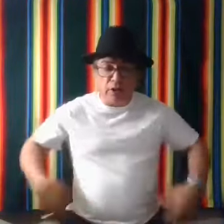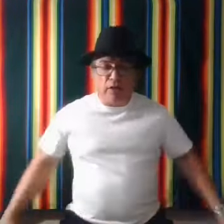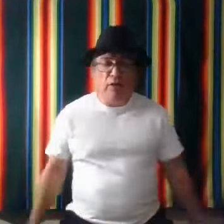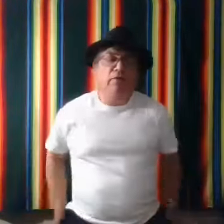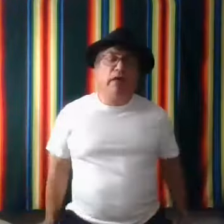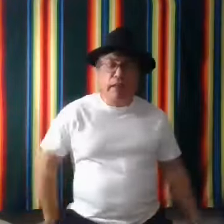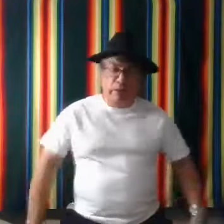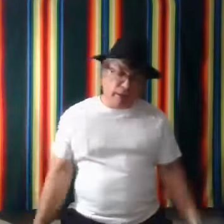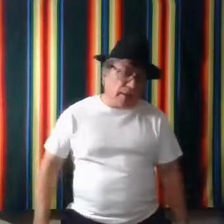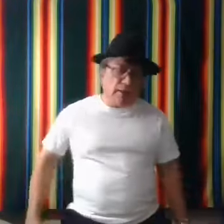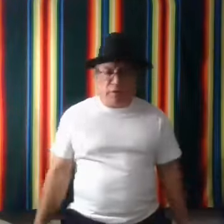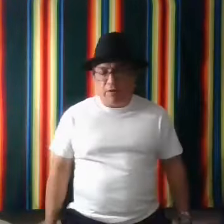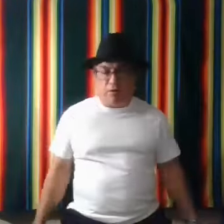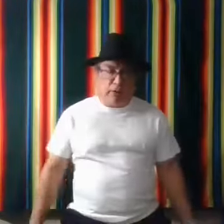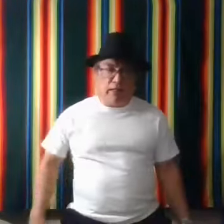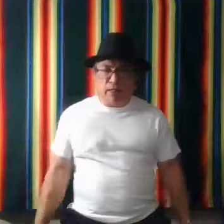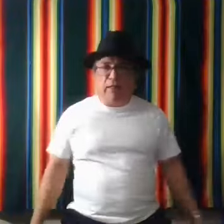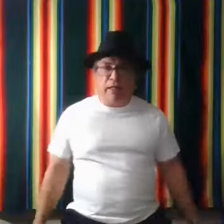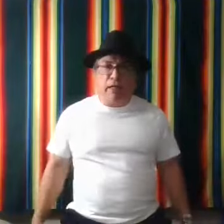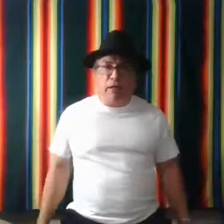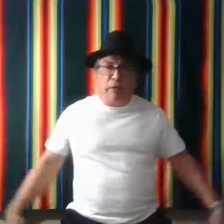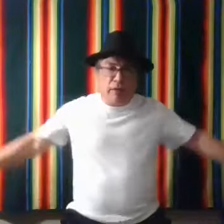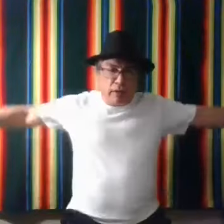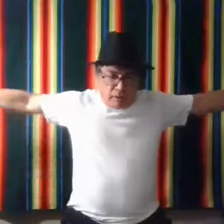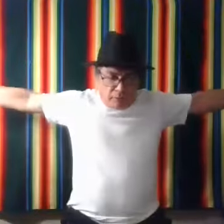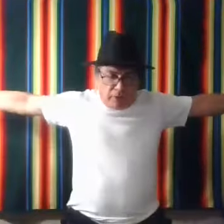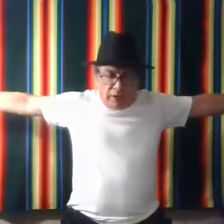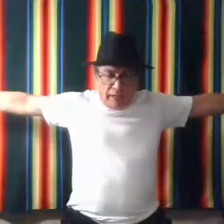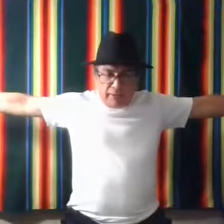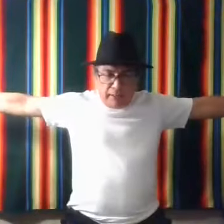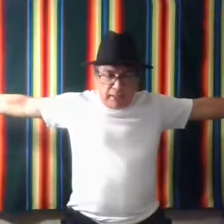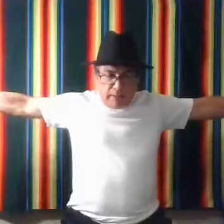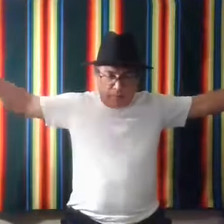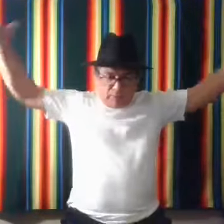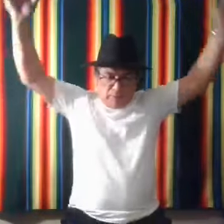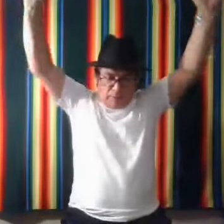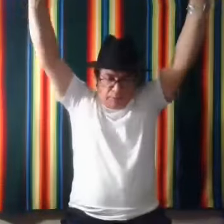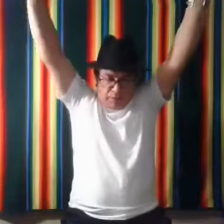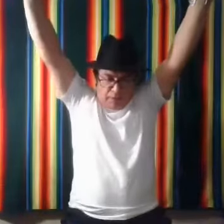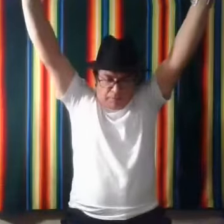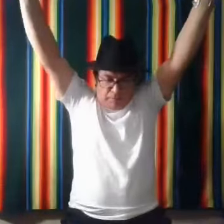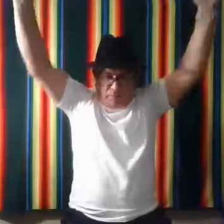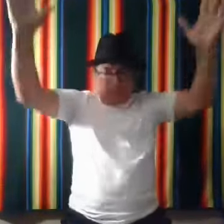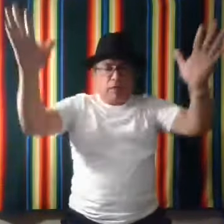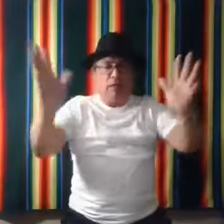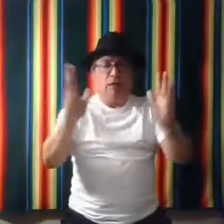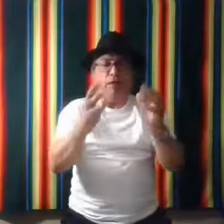kind of relax. kind of let your shoulders get, get limp and bring hands out, lift them up, um,